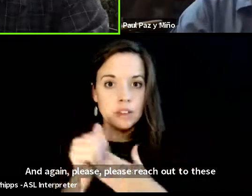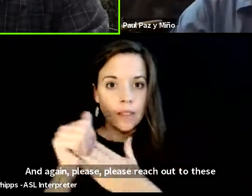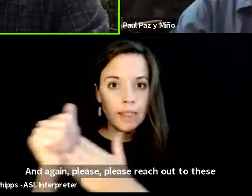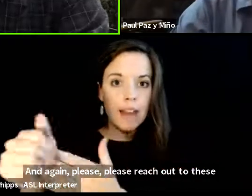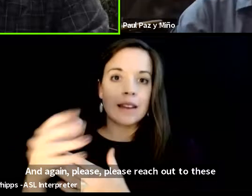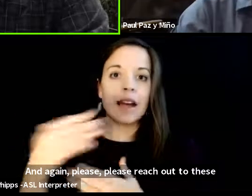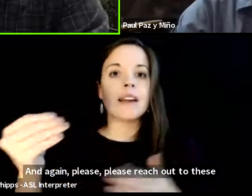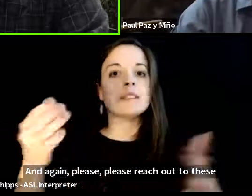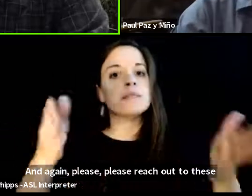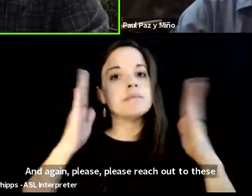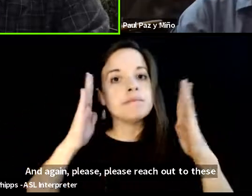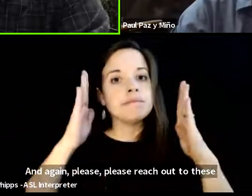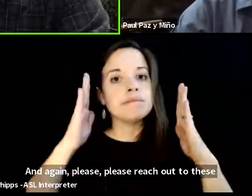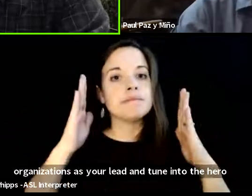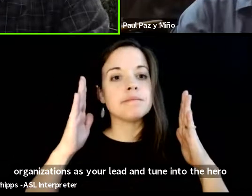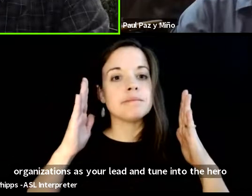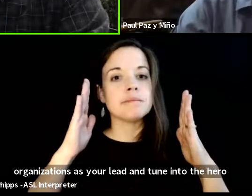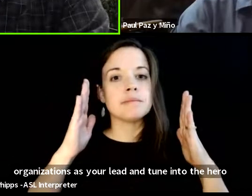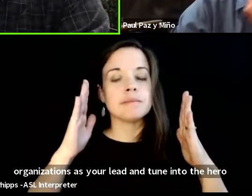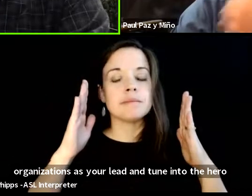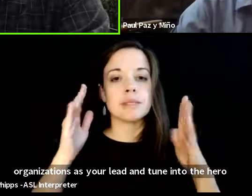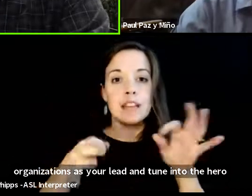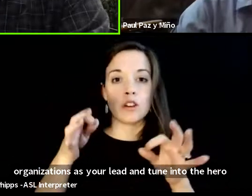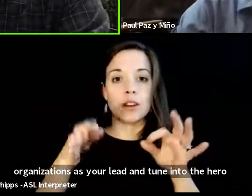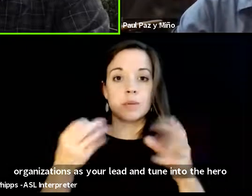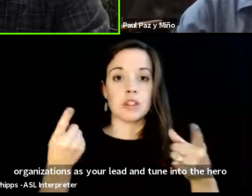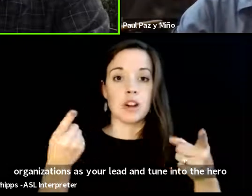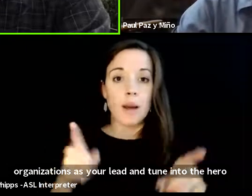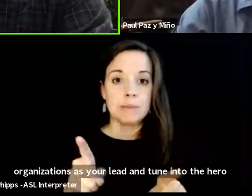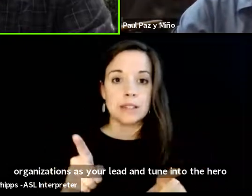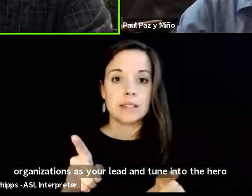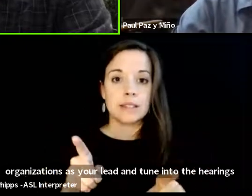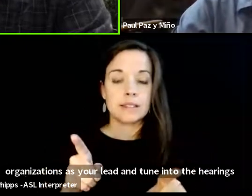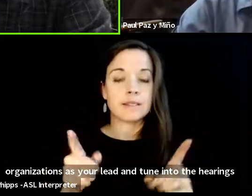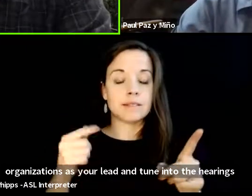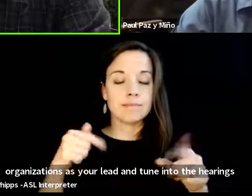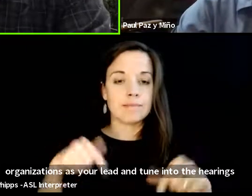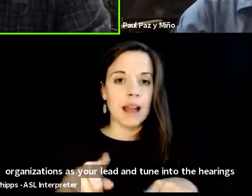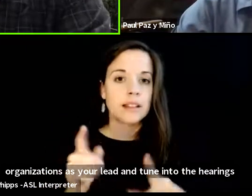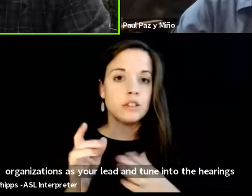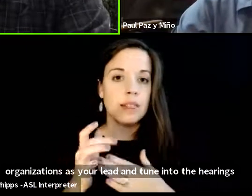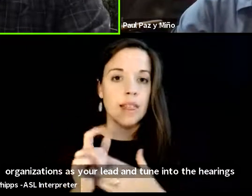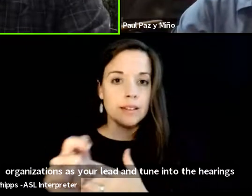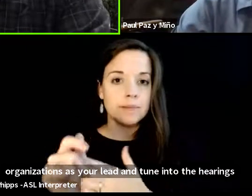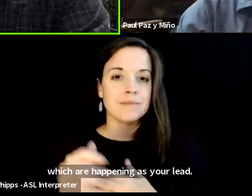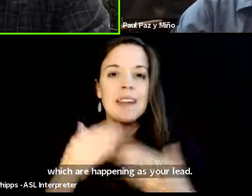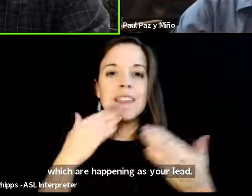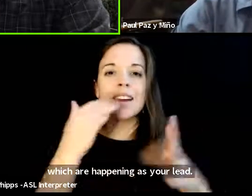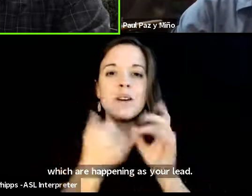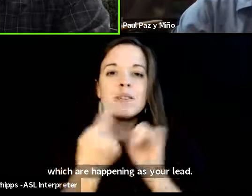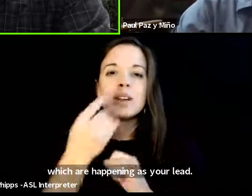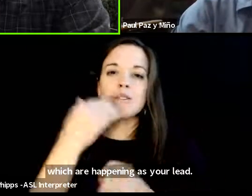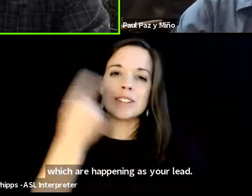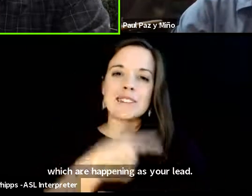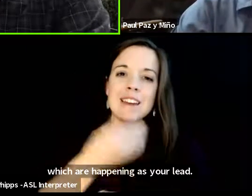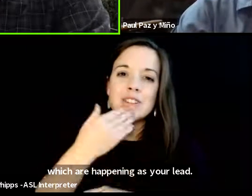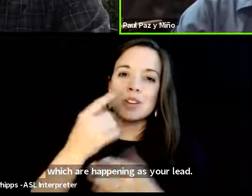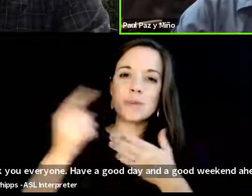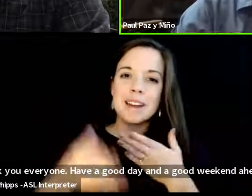in to uh the hearings which are happening uh as you're led thank you everyone have a good day and a good weekend ahead